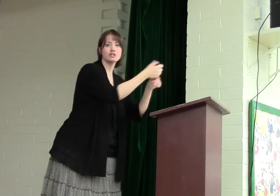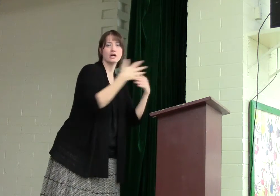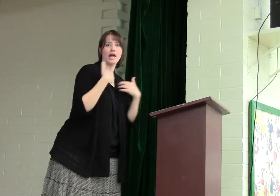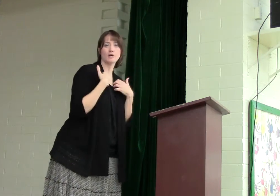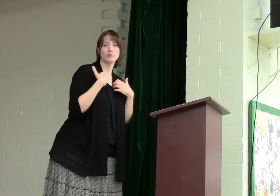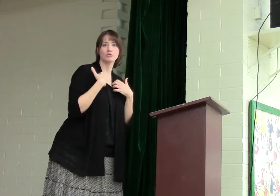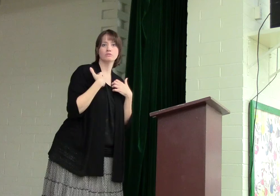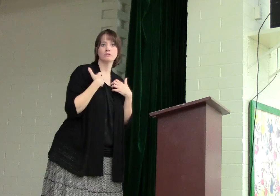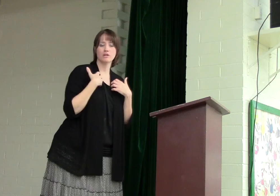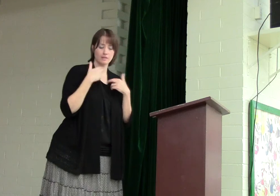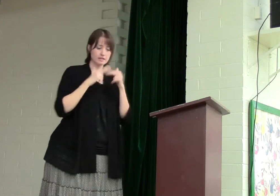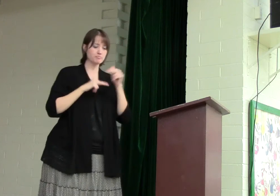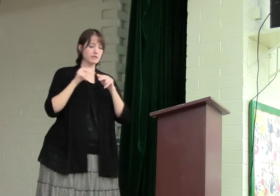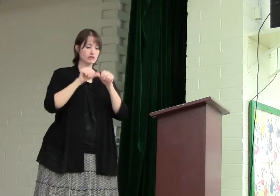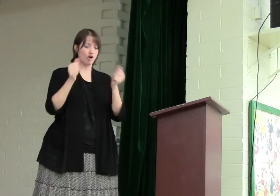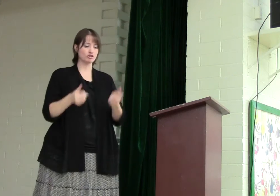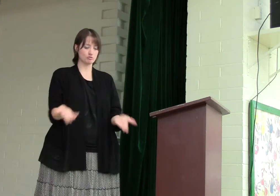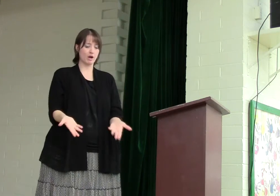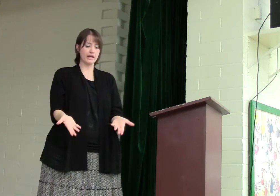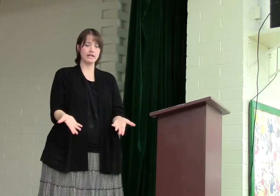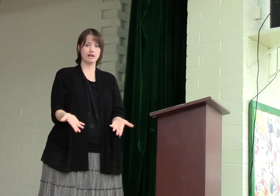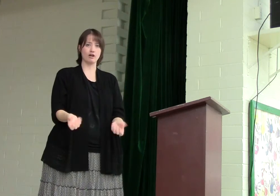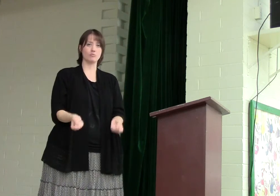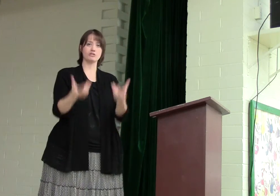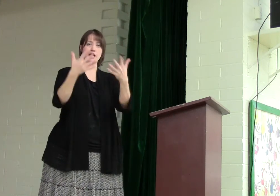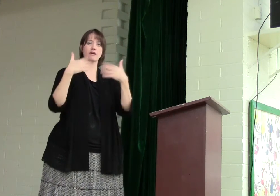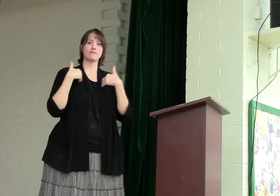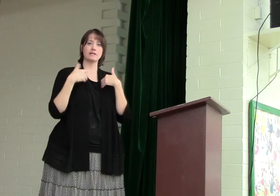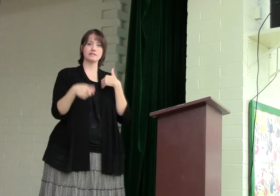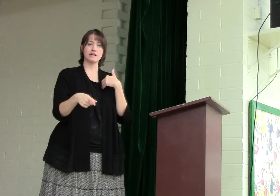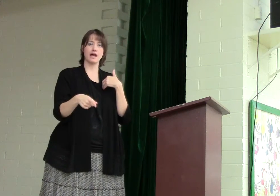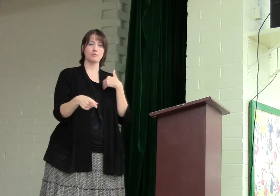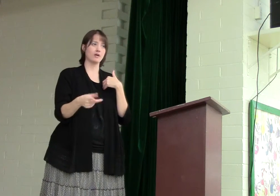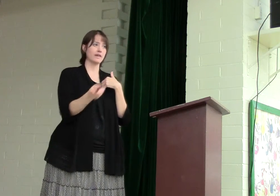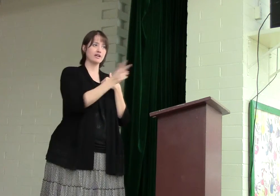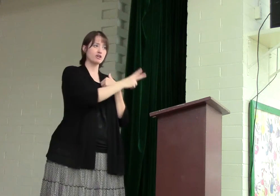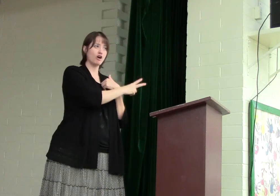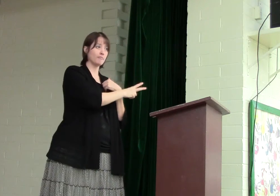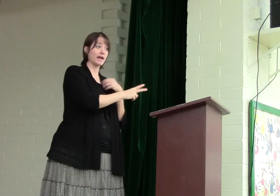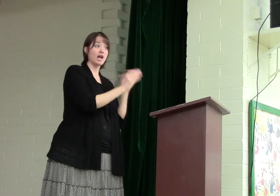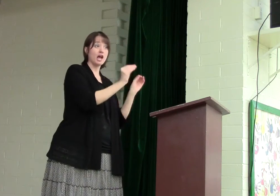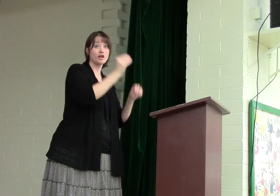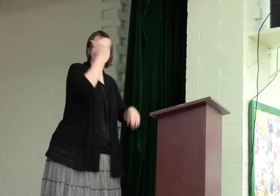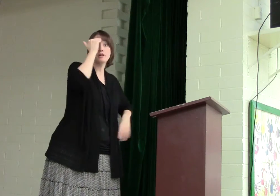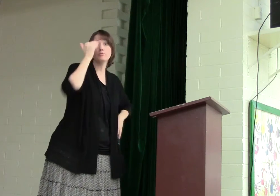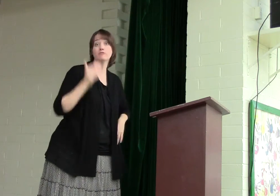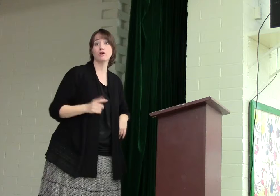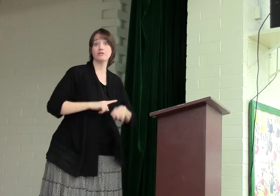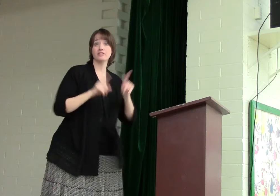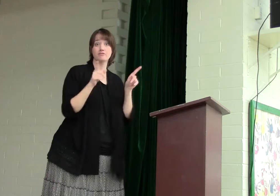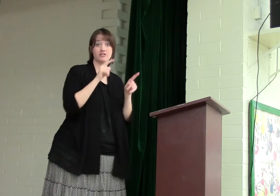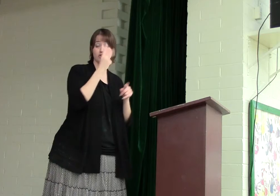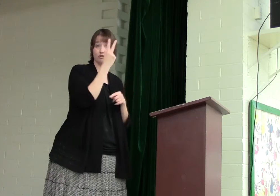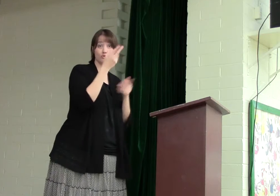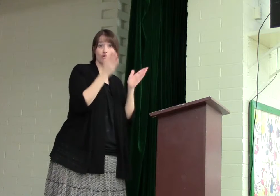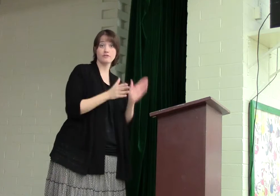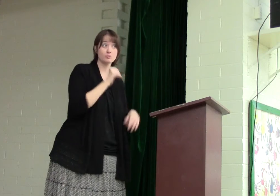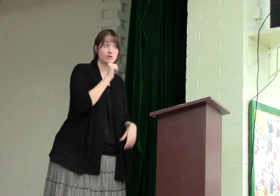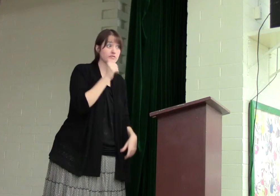an animal. Let's build an altar right here and we'll sacrifice this animal. And then he could have gone back and nobody would have known the difference. The two servants wouldn't have